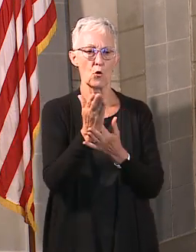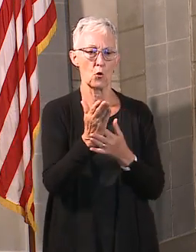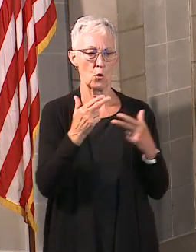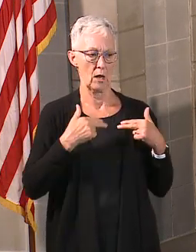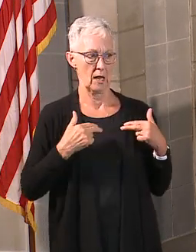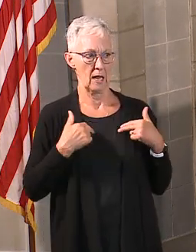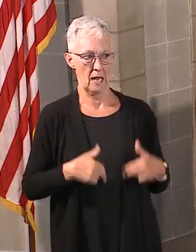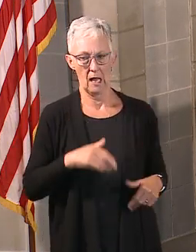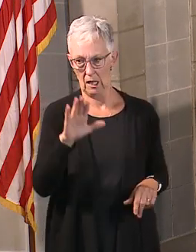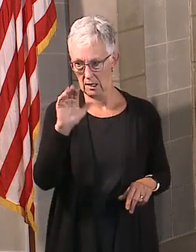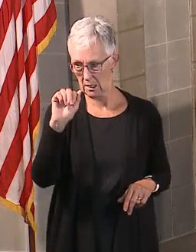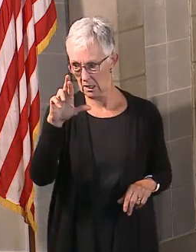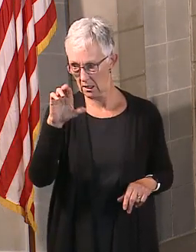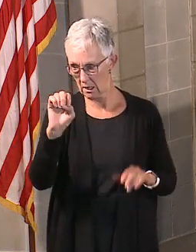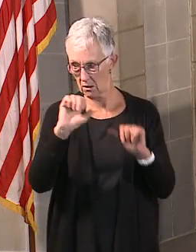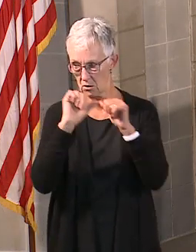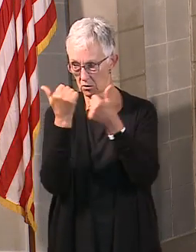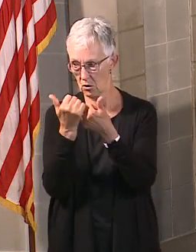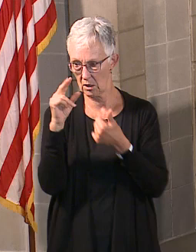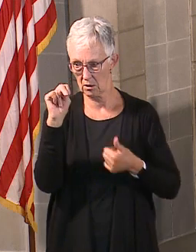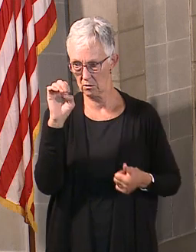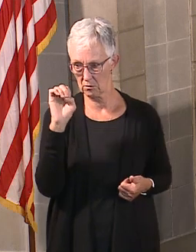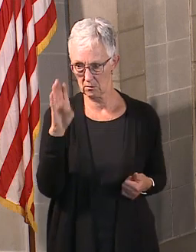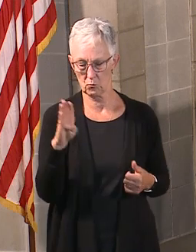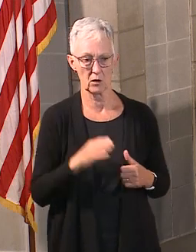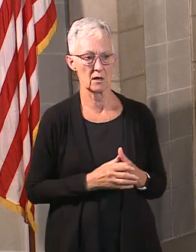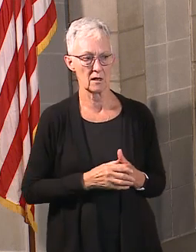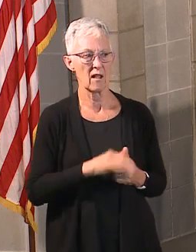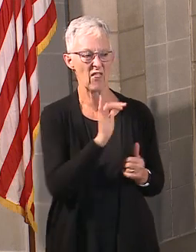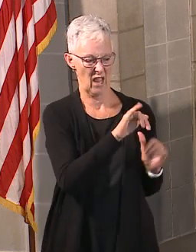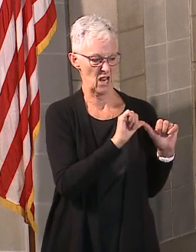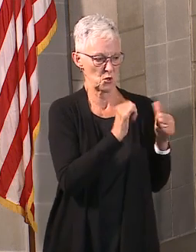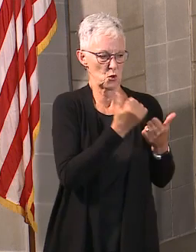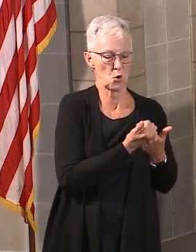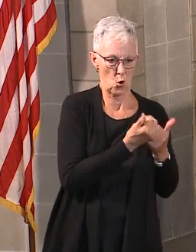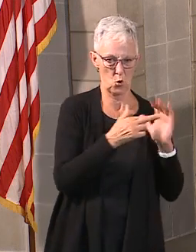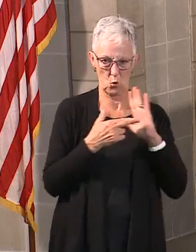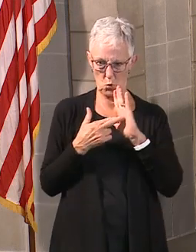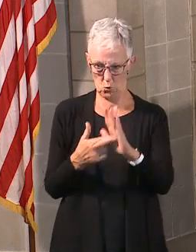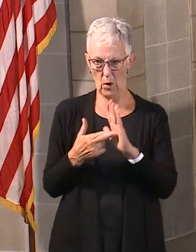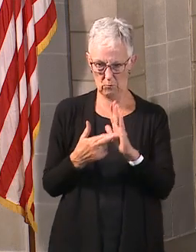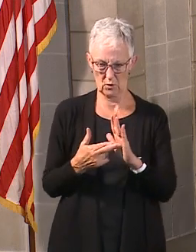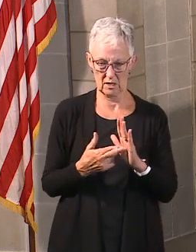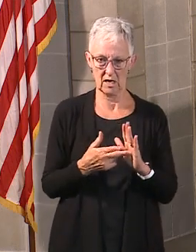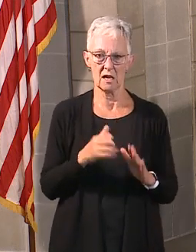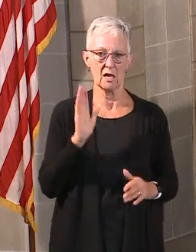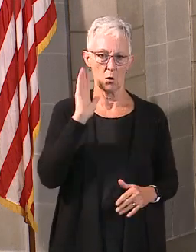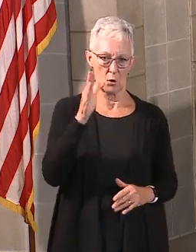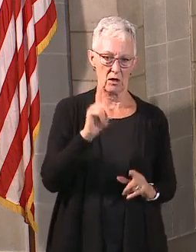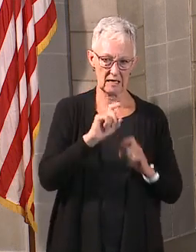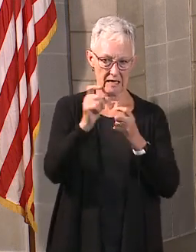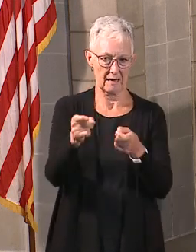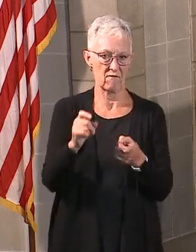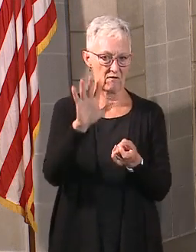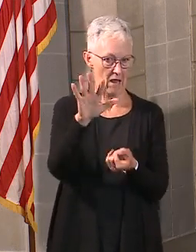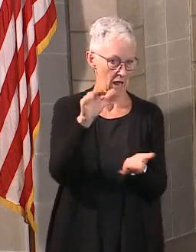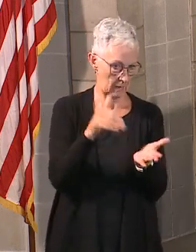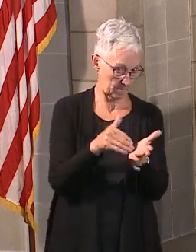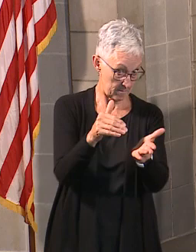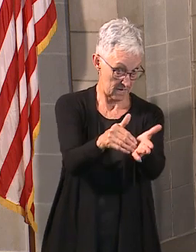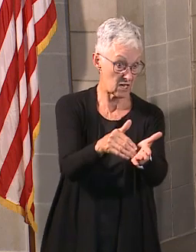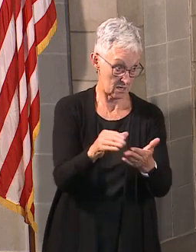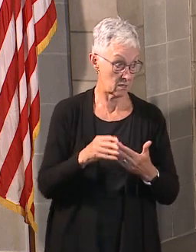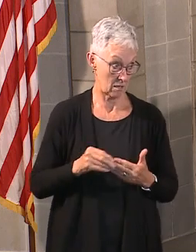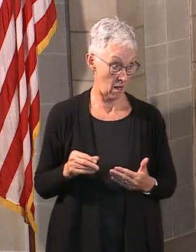Association of Nebraska. That is the association that represents the FQHCs. Five million dollars. We